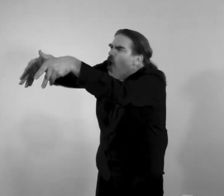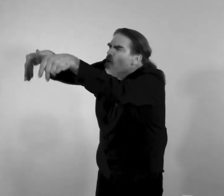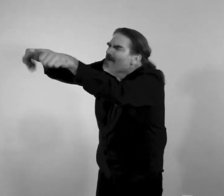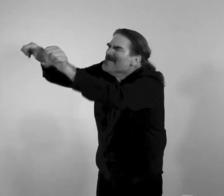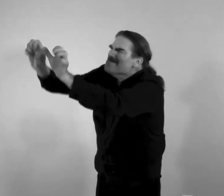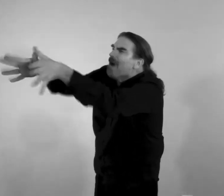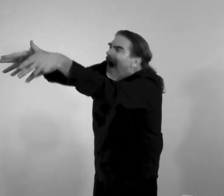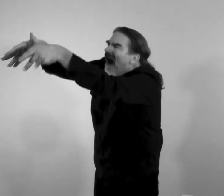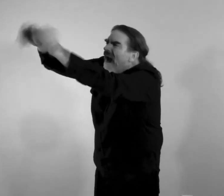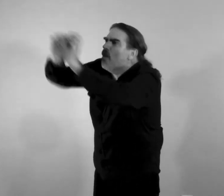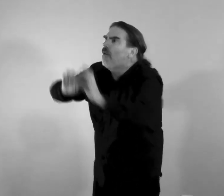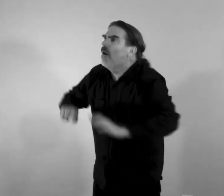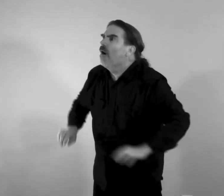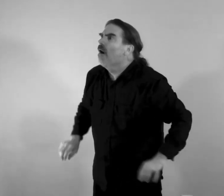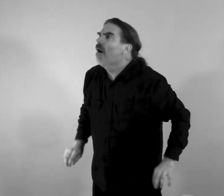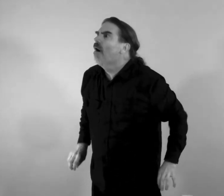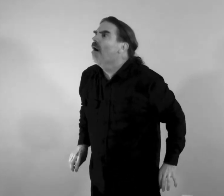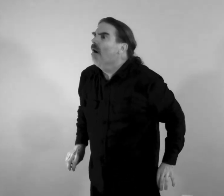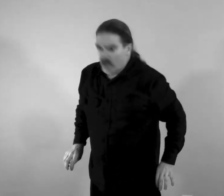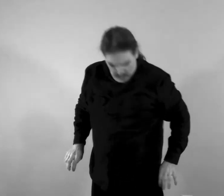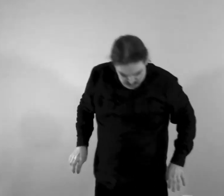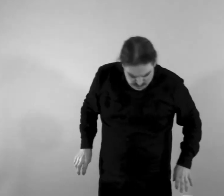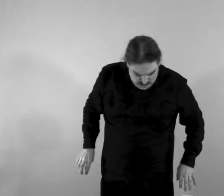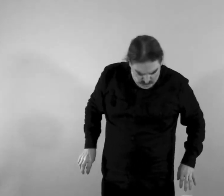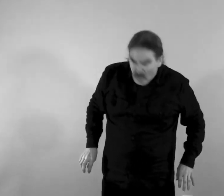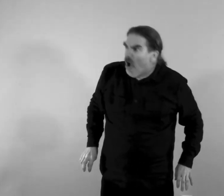Escaping. His fog.